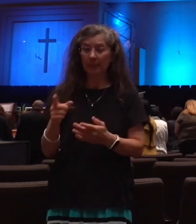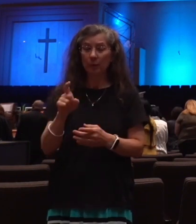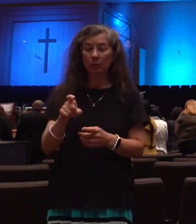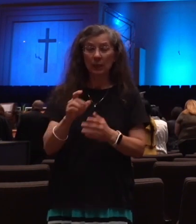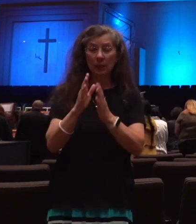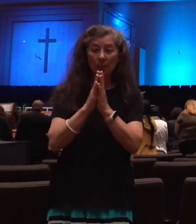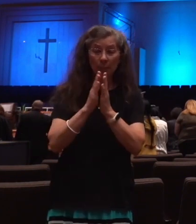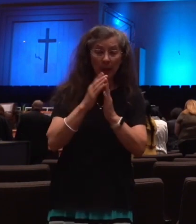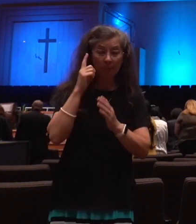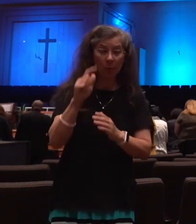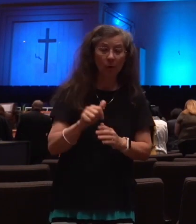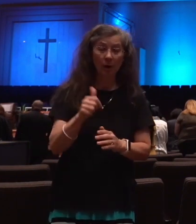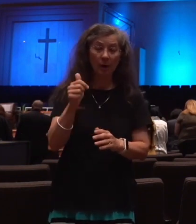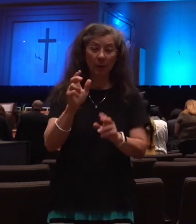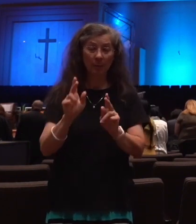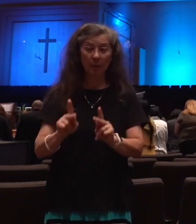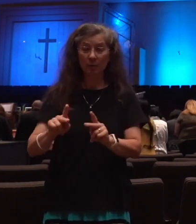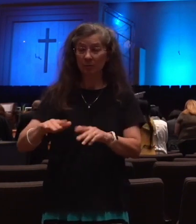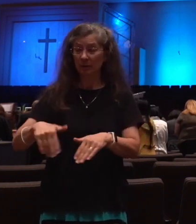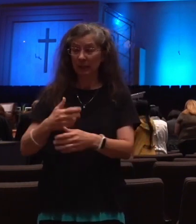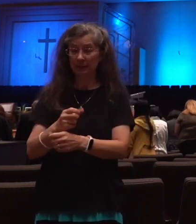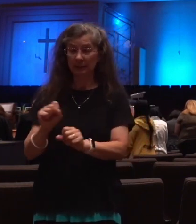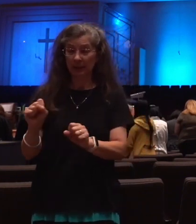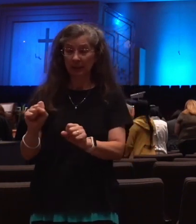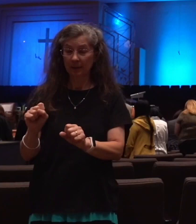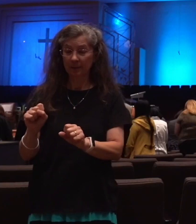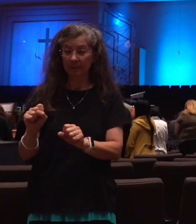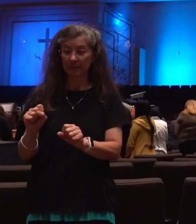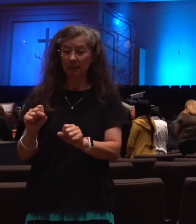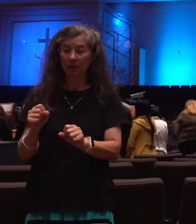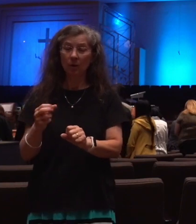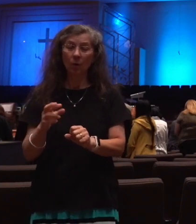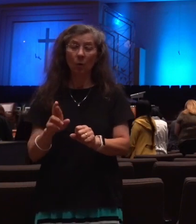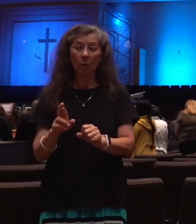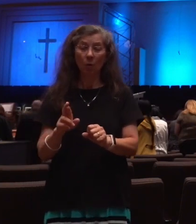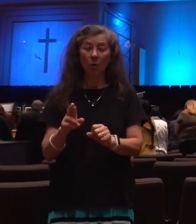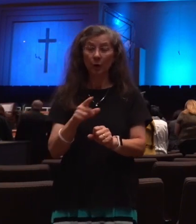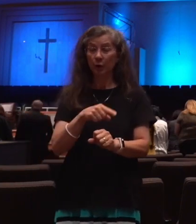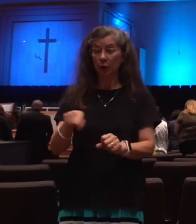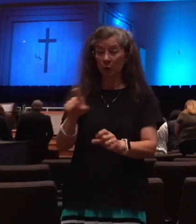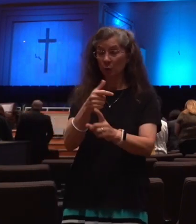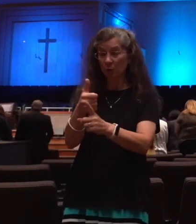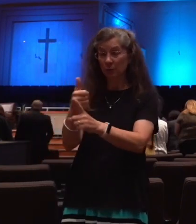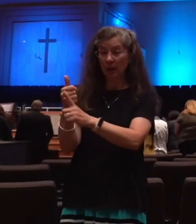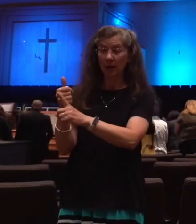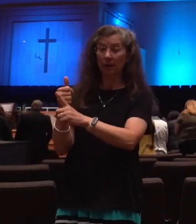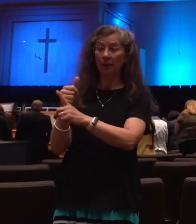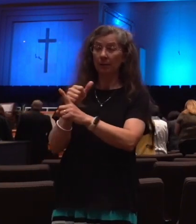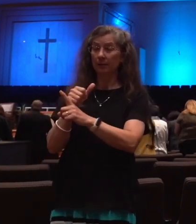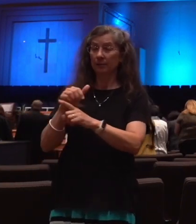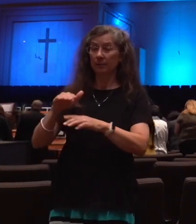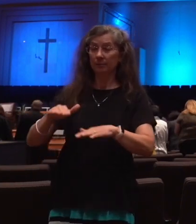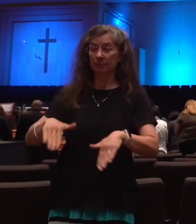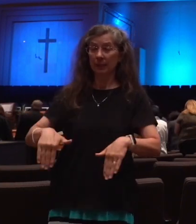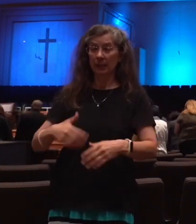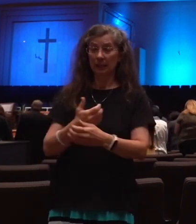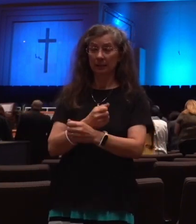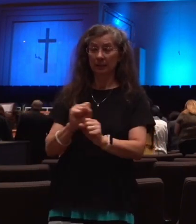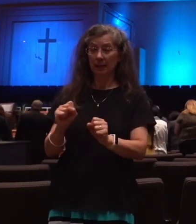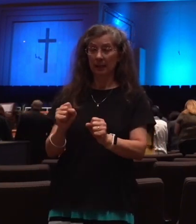you want to reach before it's too late or you're not saved, feel free to come now as the